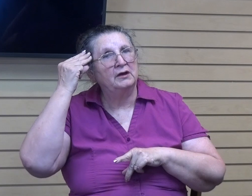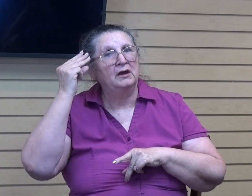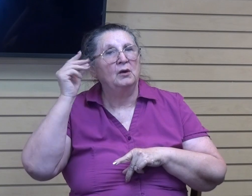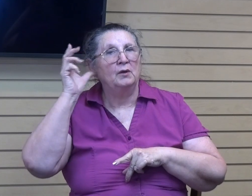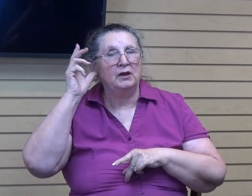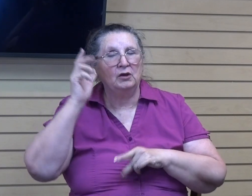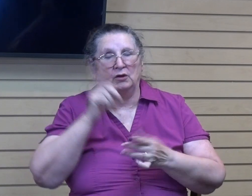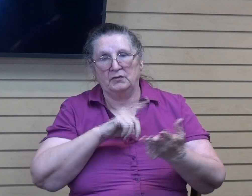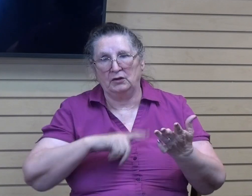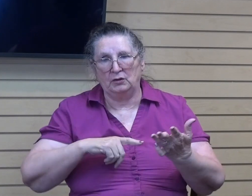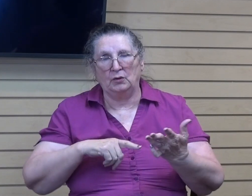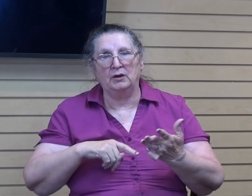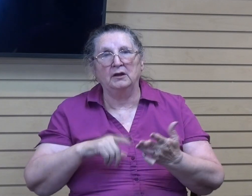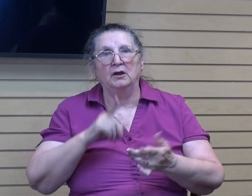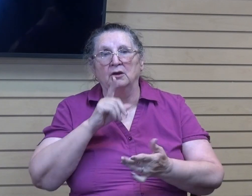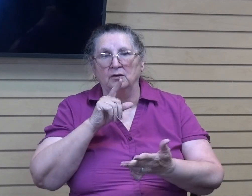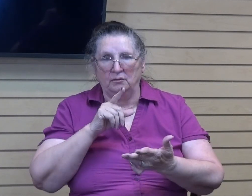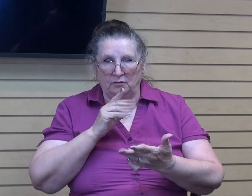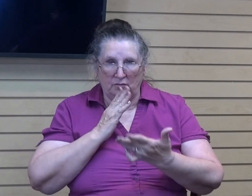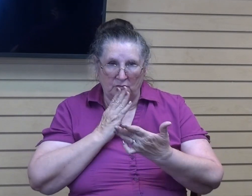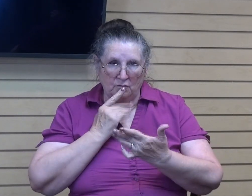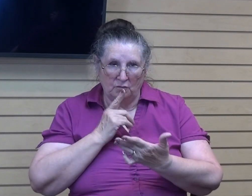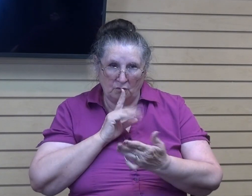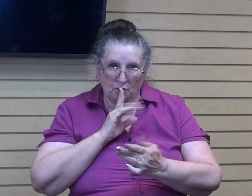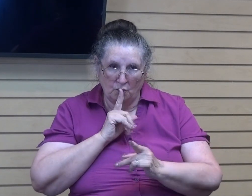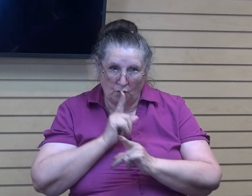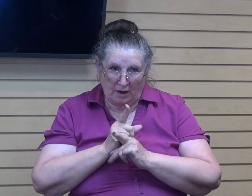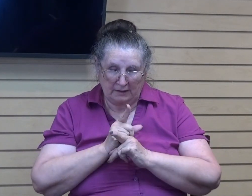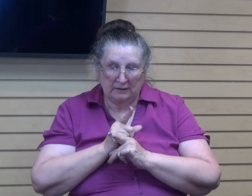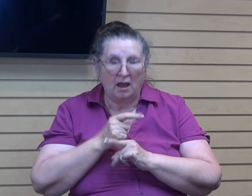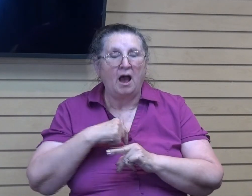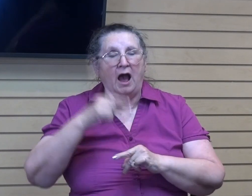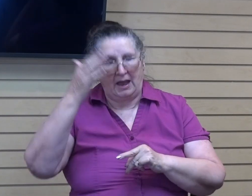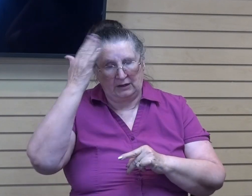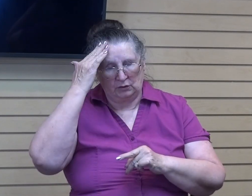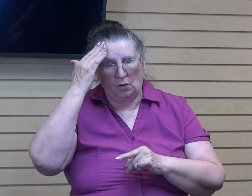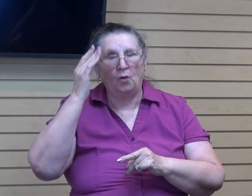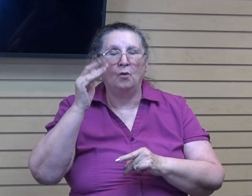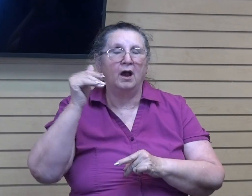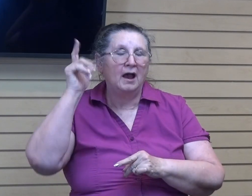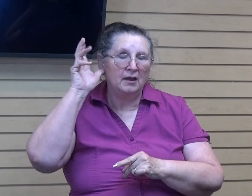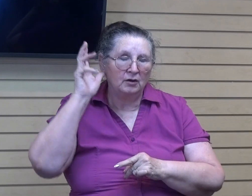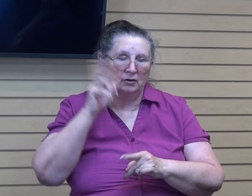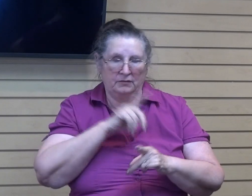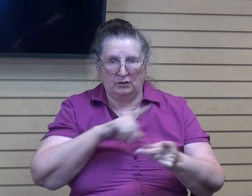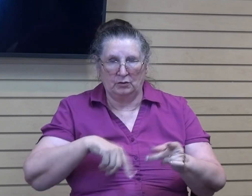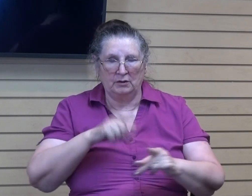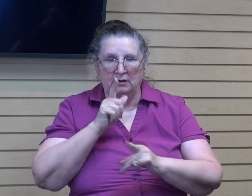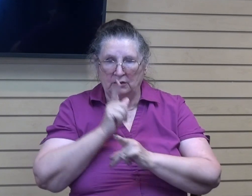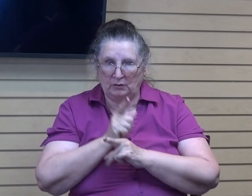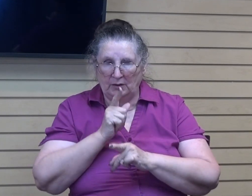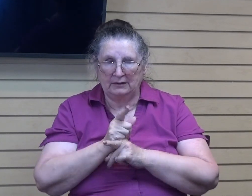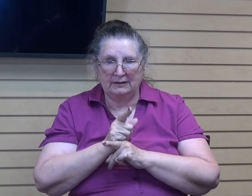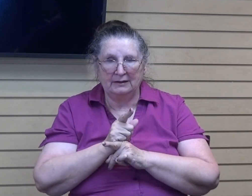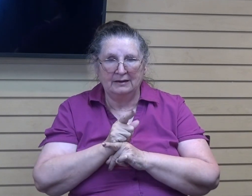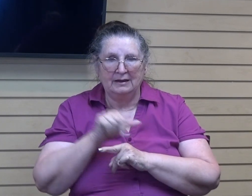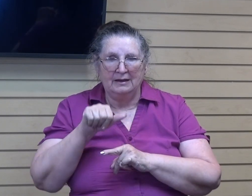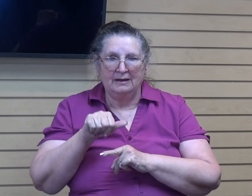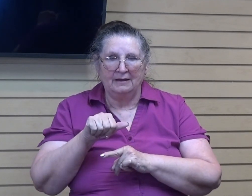I know that I heard the Lord correctly as well. And it's just in that position that